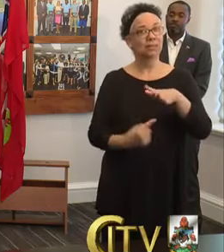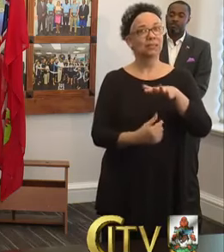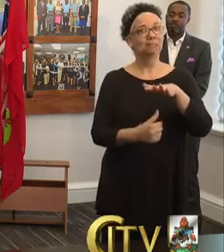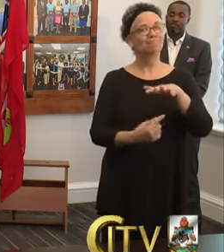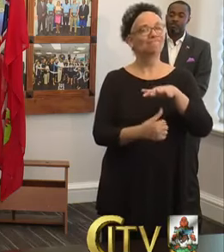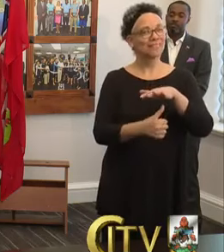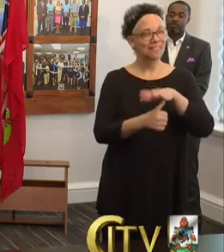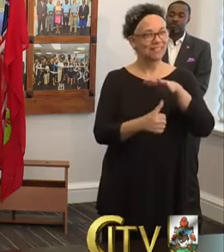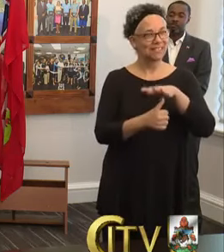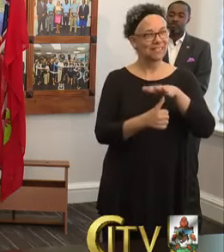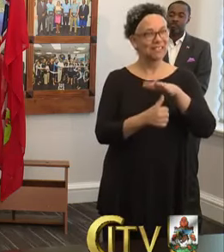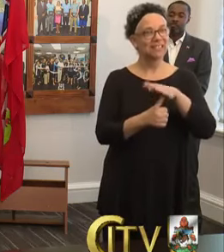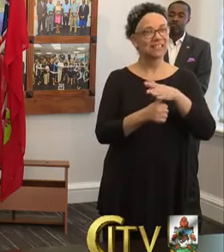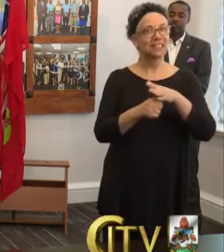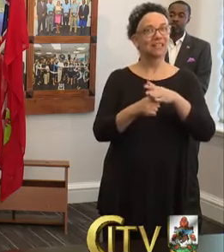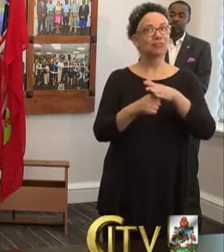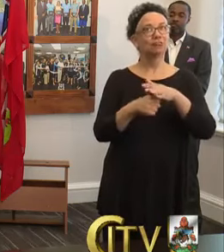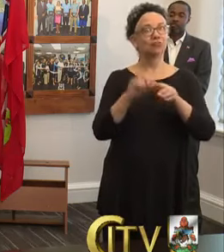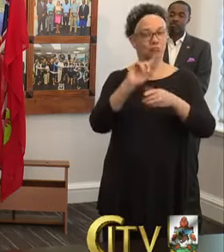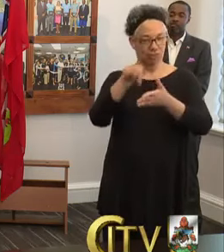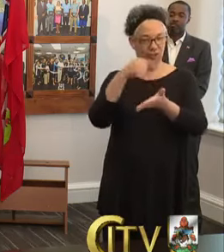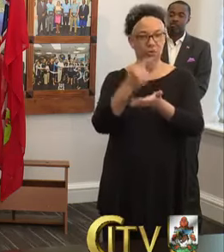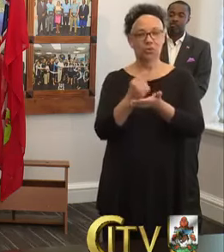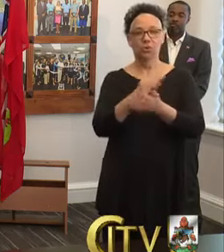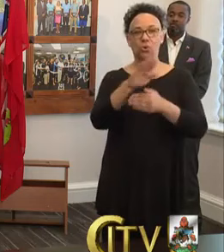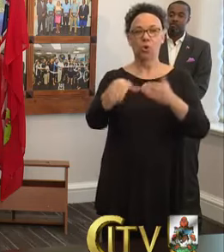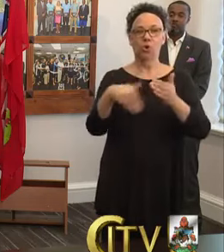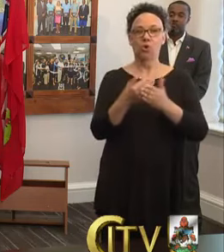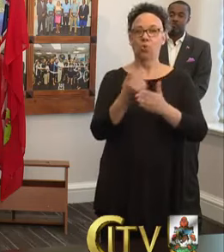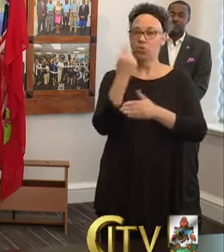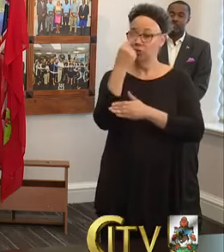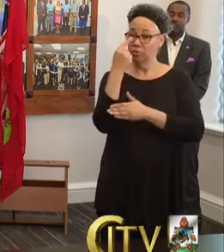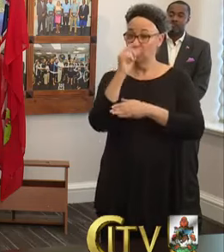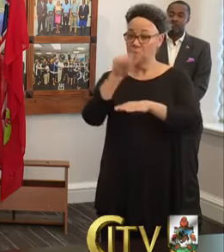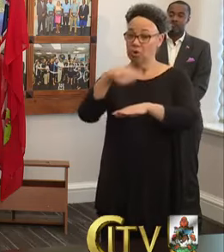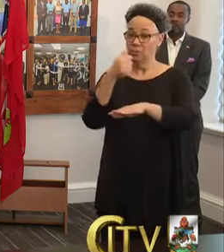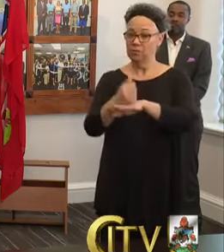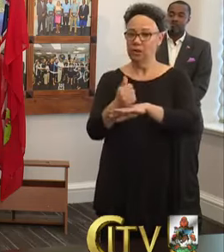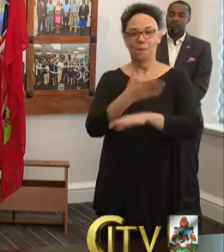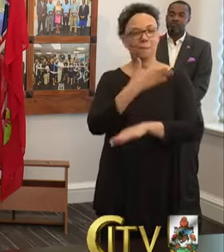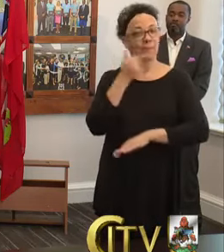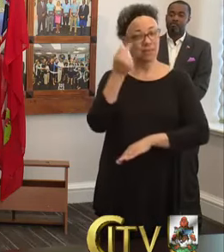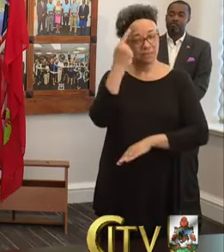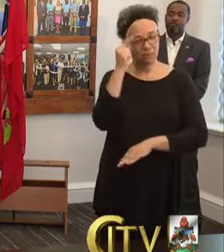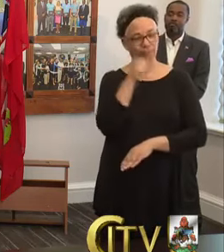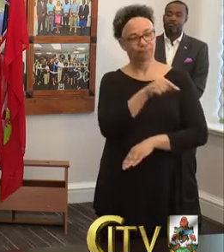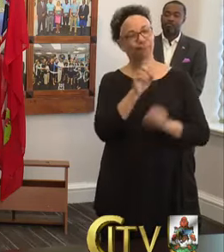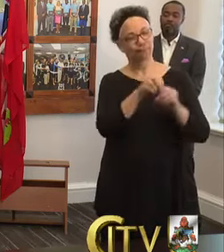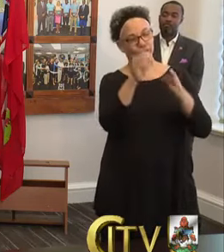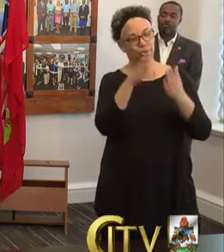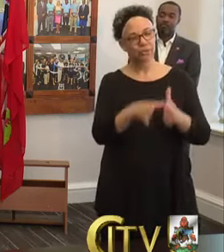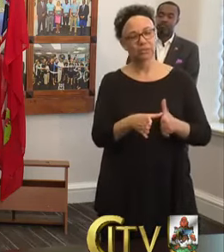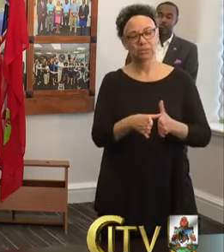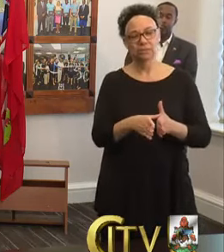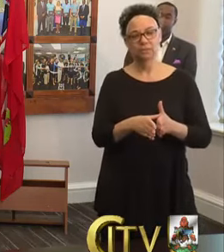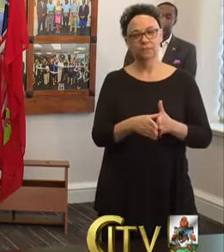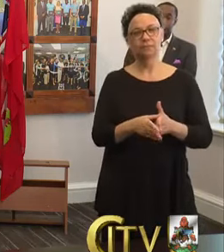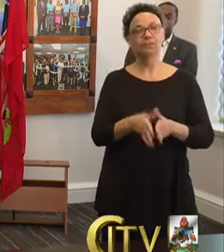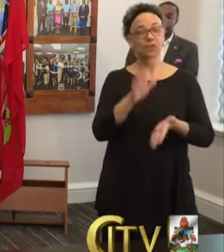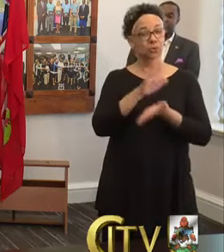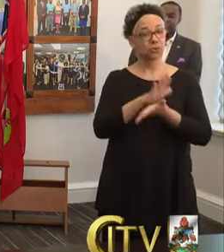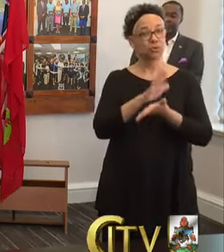will be made to ensure that we put in place what will be best, what will be in the best interest for our students. School transformation.